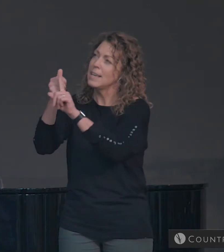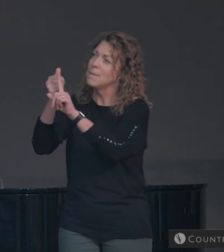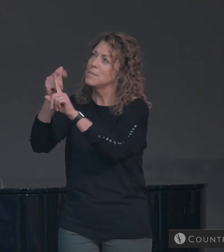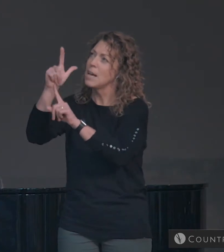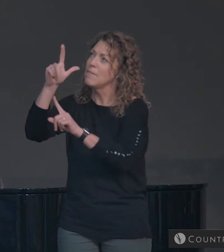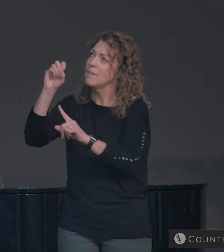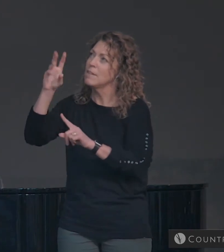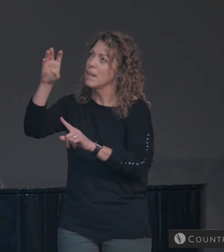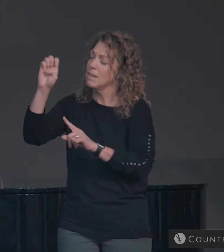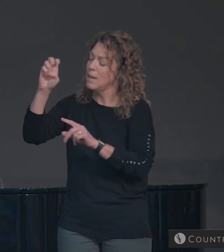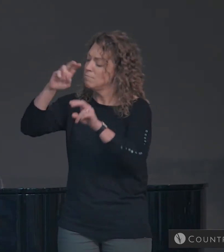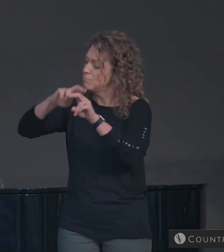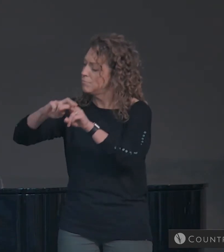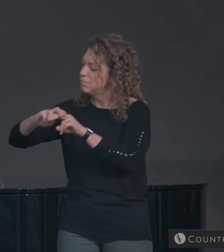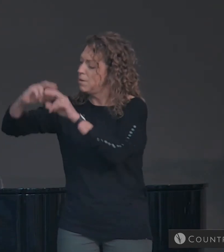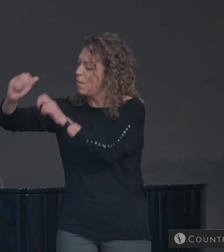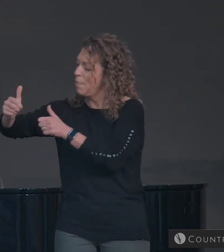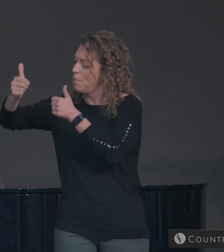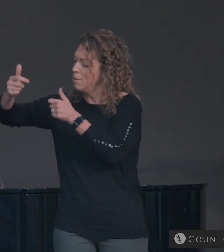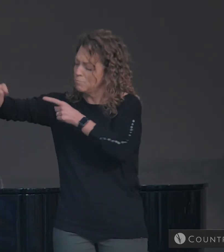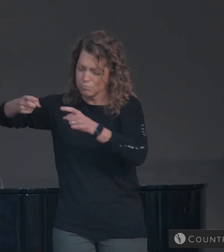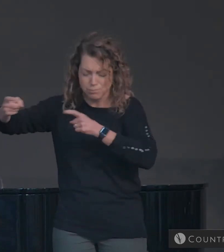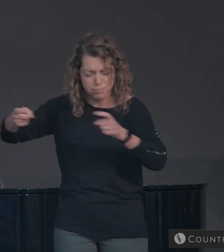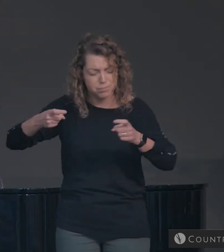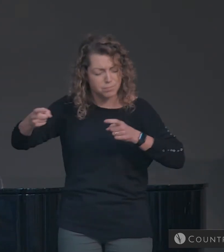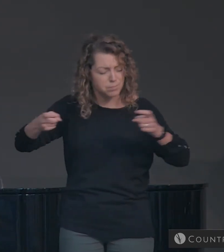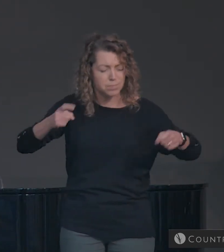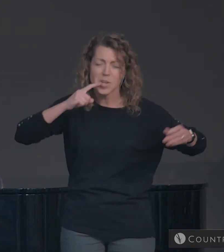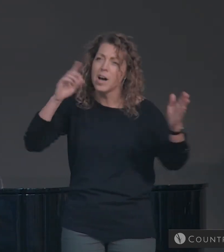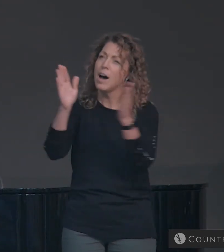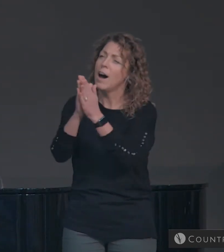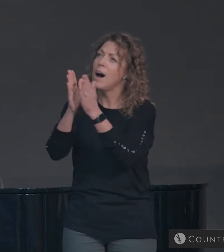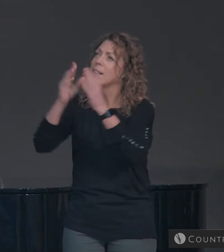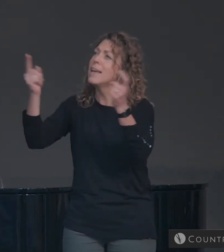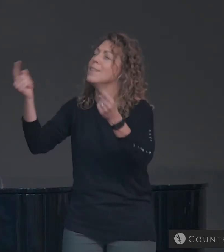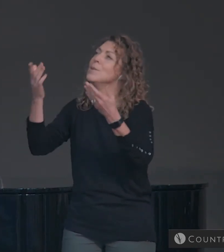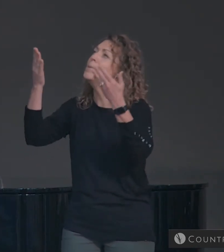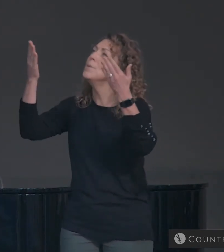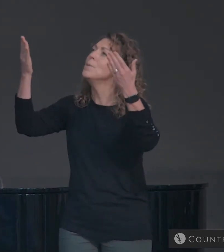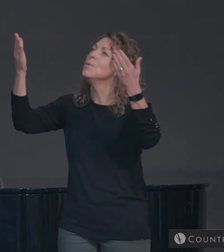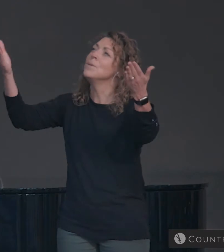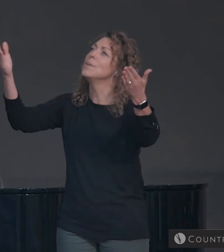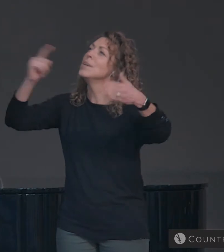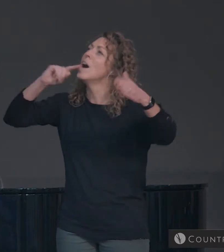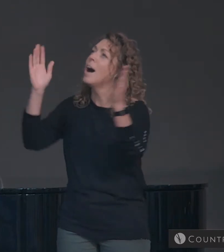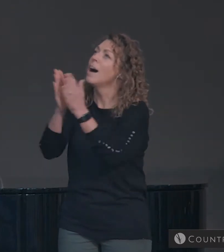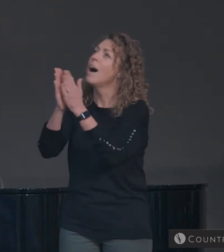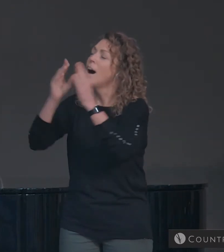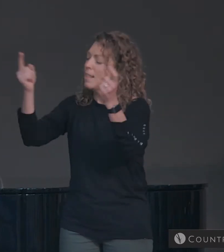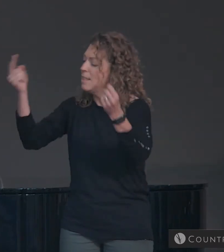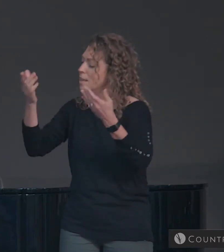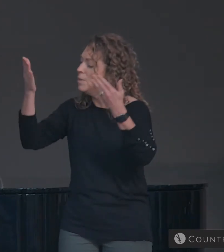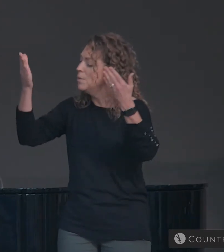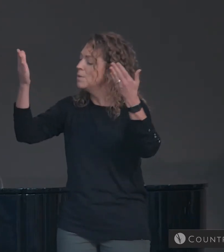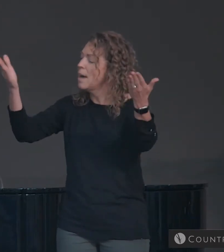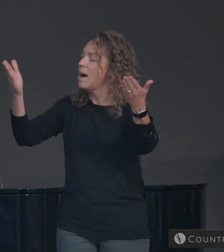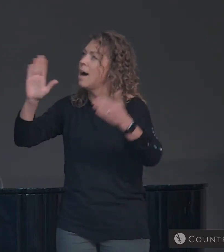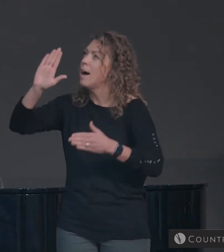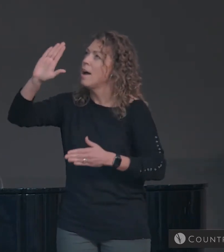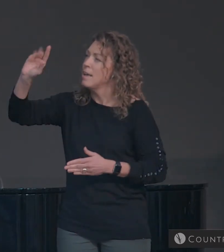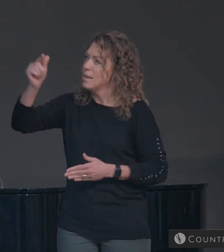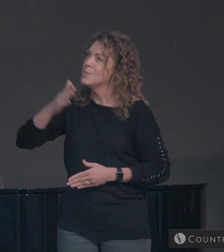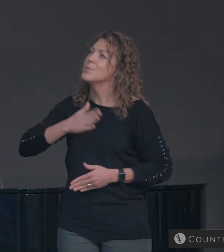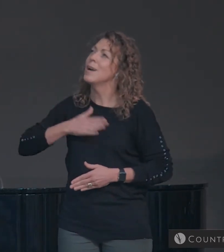of love is on His throne. Hallelujah, hallelujah,